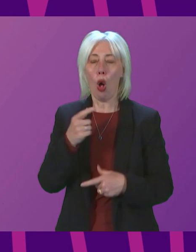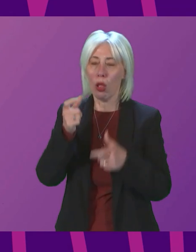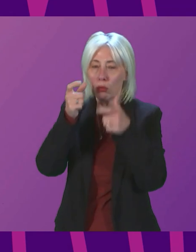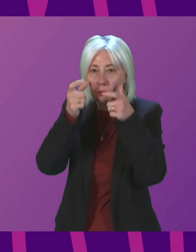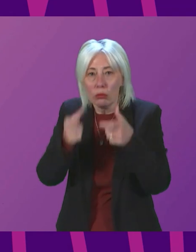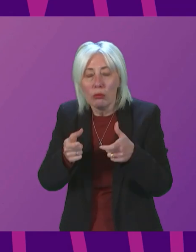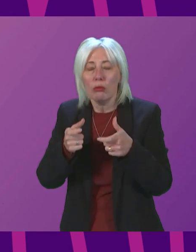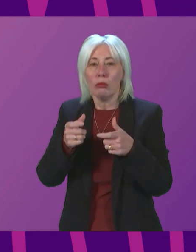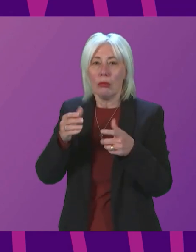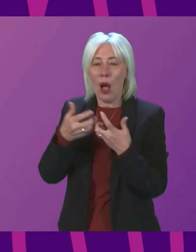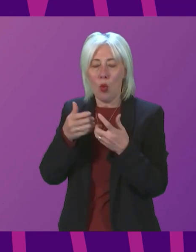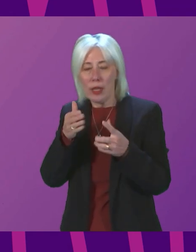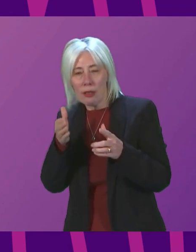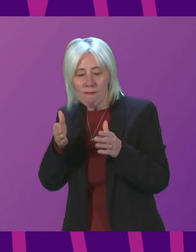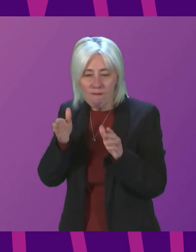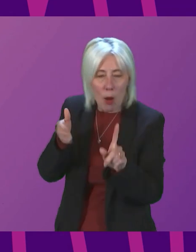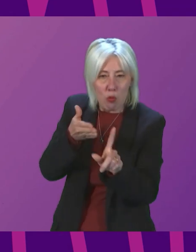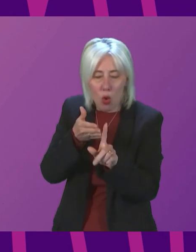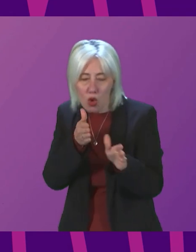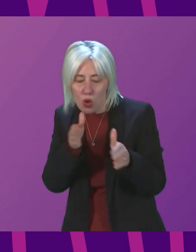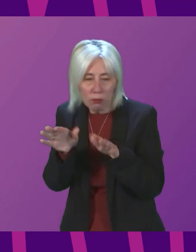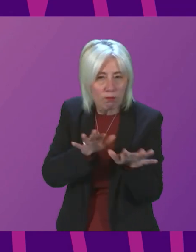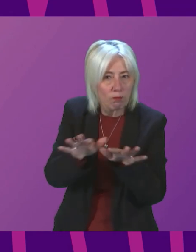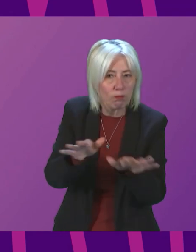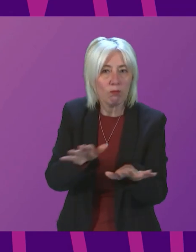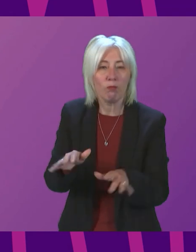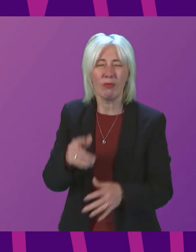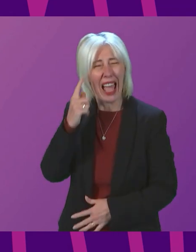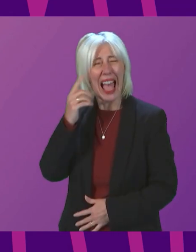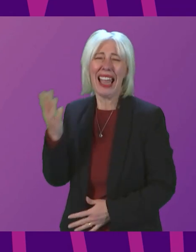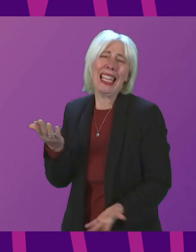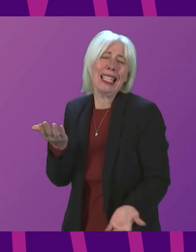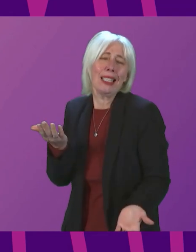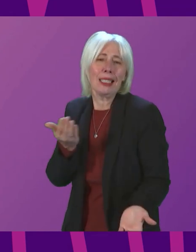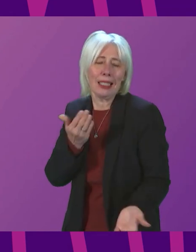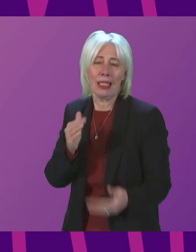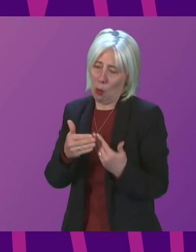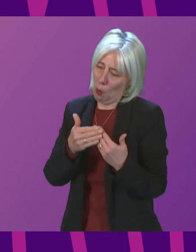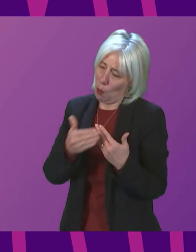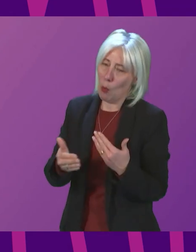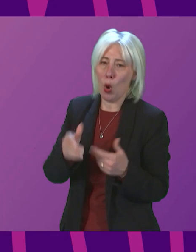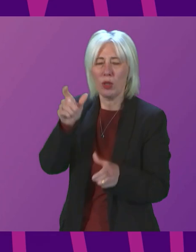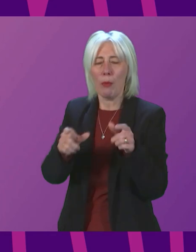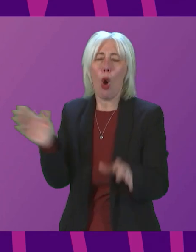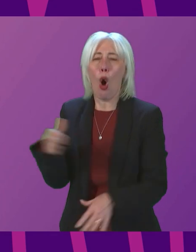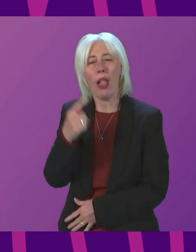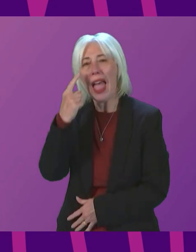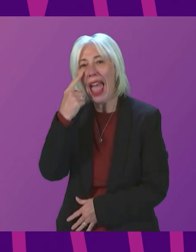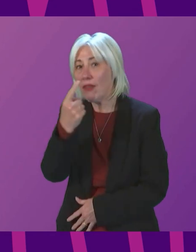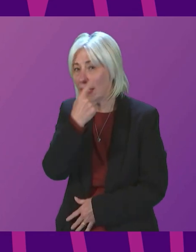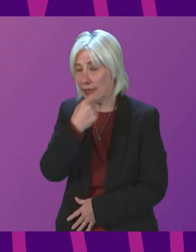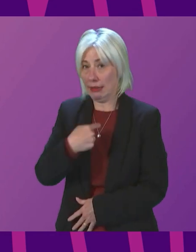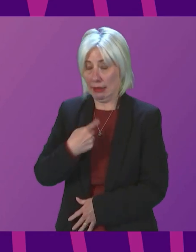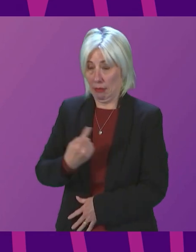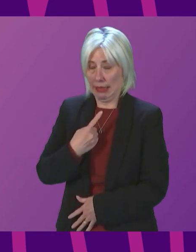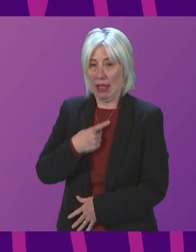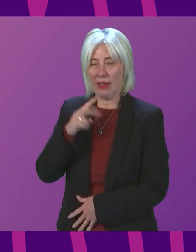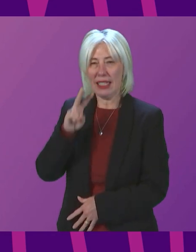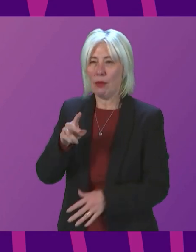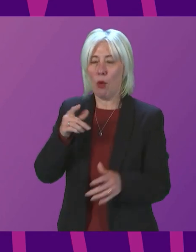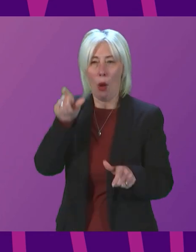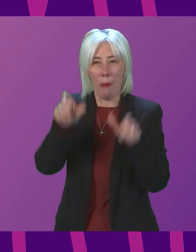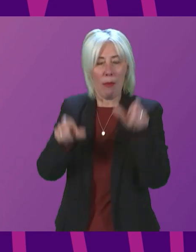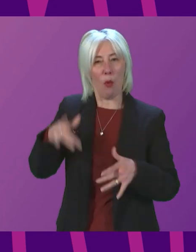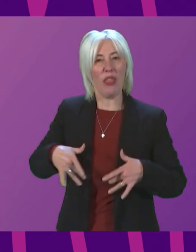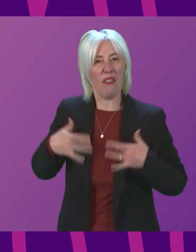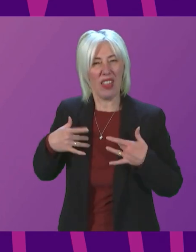approach through this. I think most people, and I do think that the evidence, all of the evidence that I have seen on public opinion would suggest